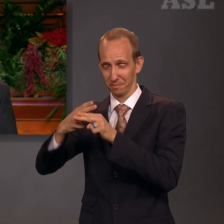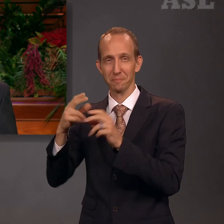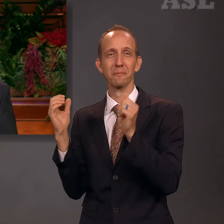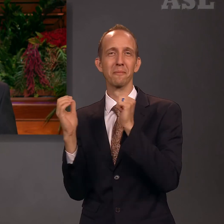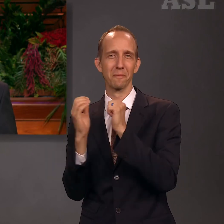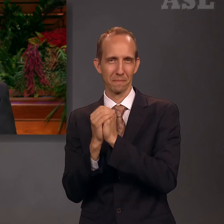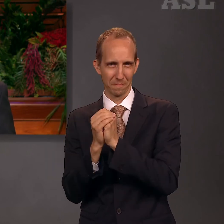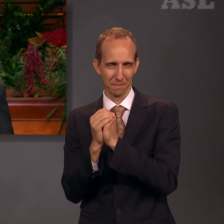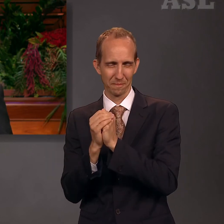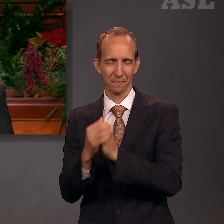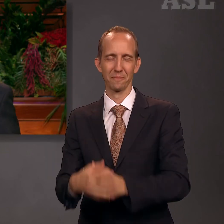Amen.